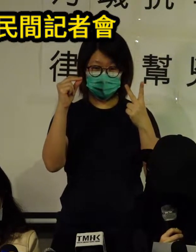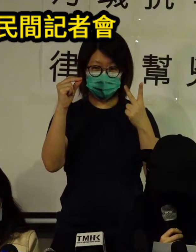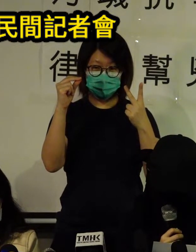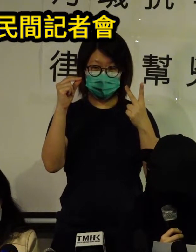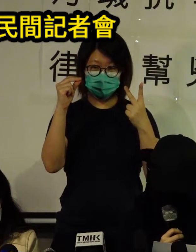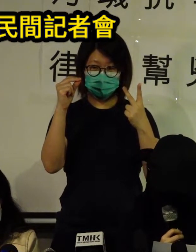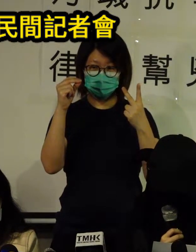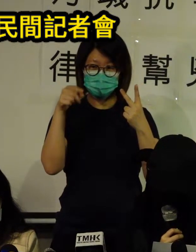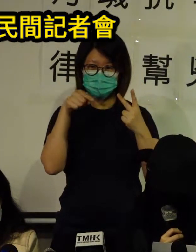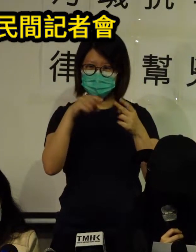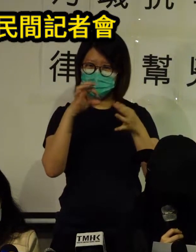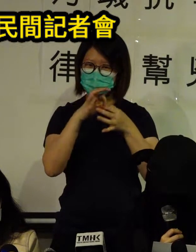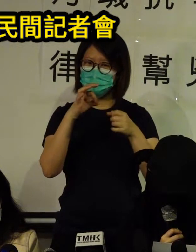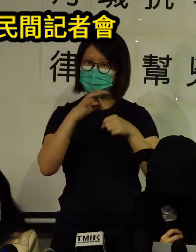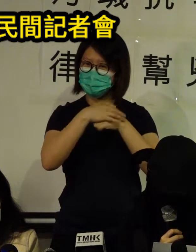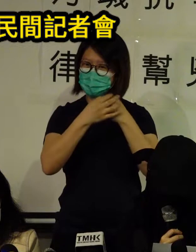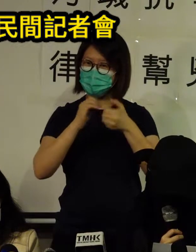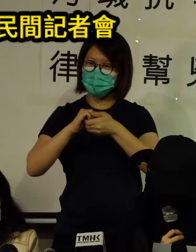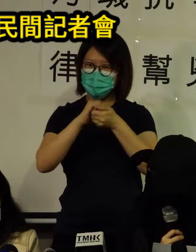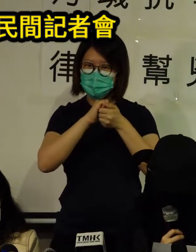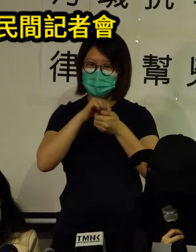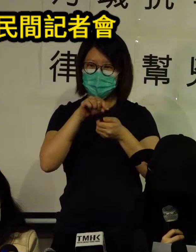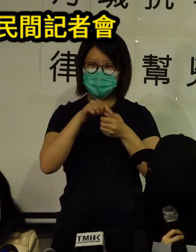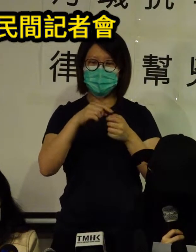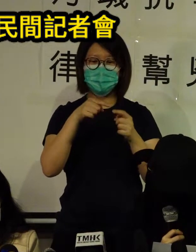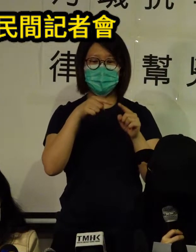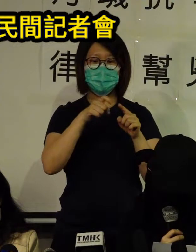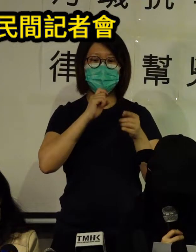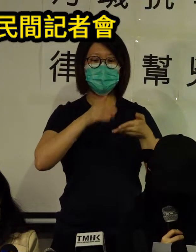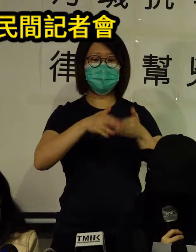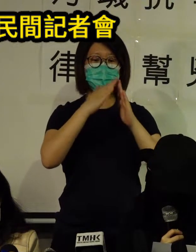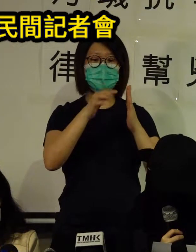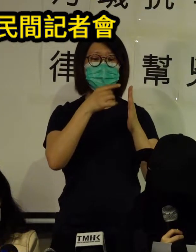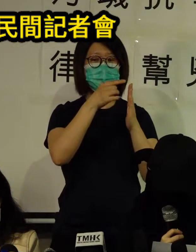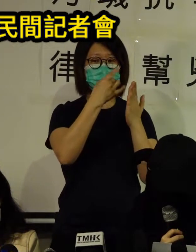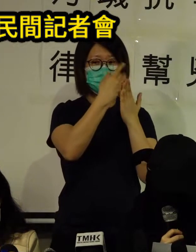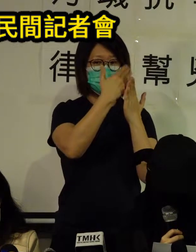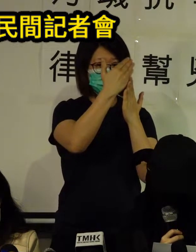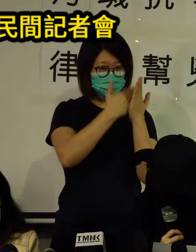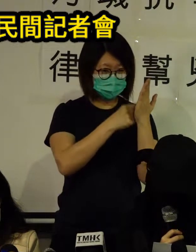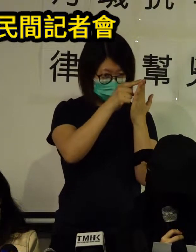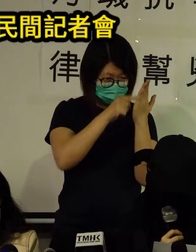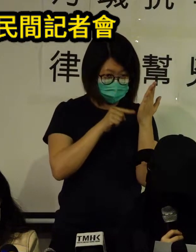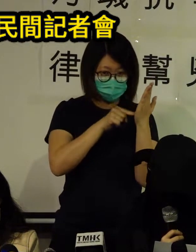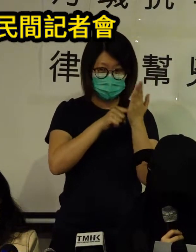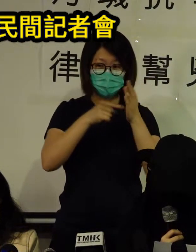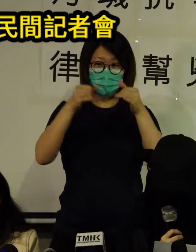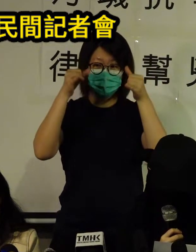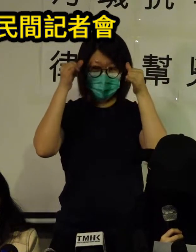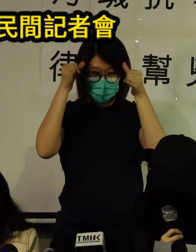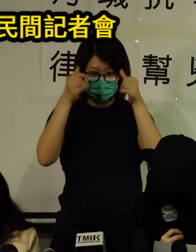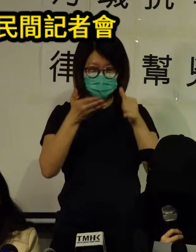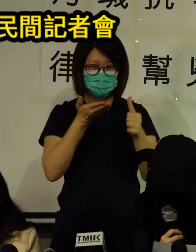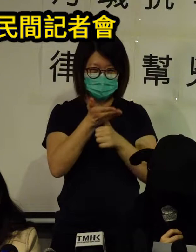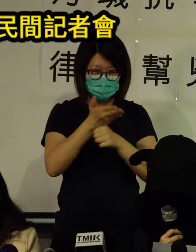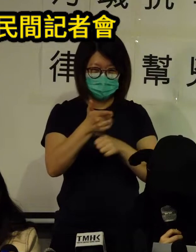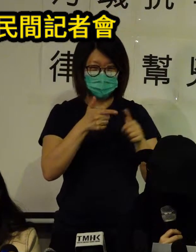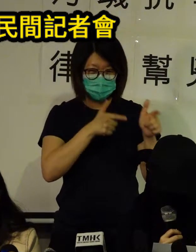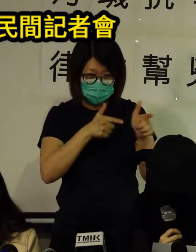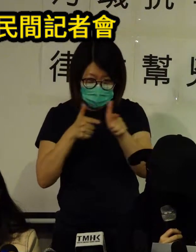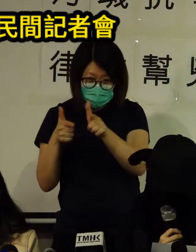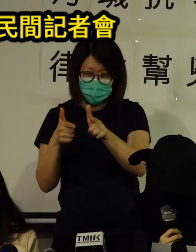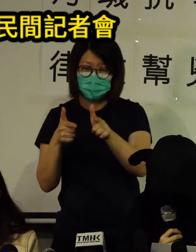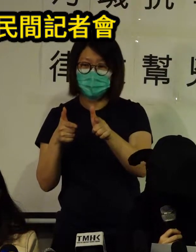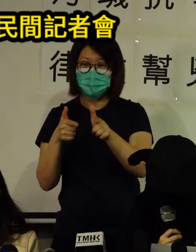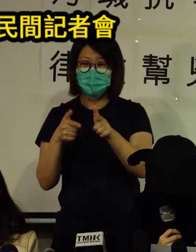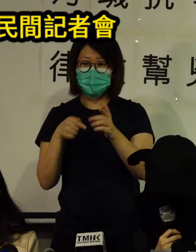from foreign administrations for their brutal suppression of human rights Although the